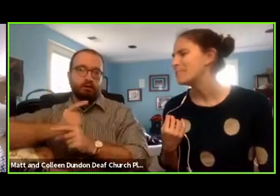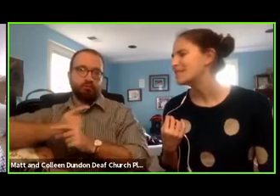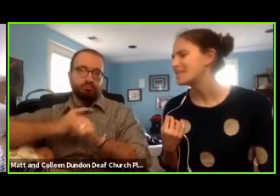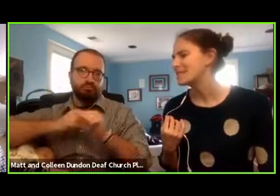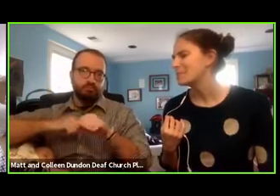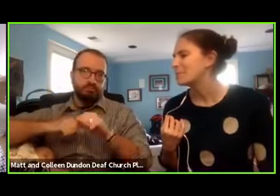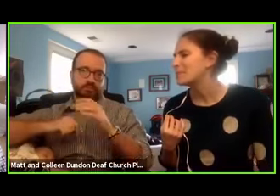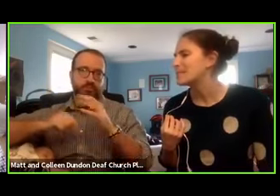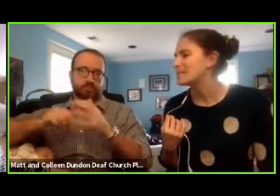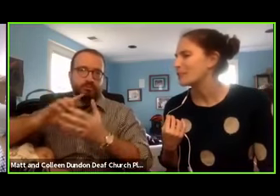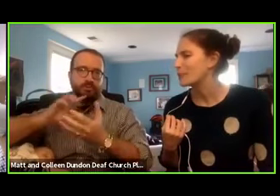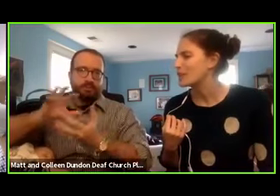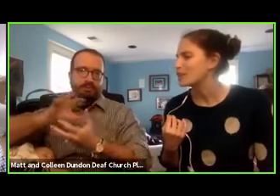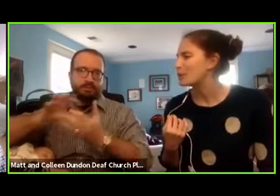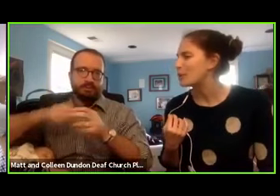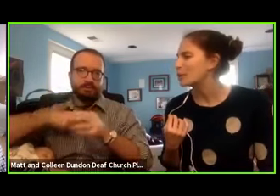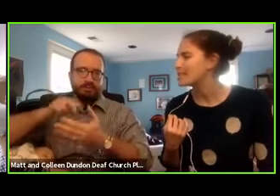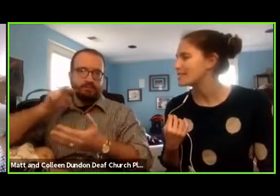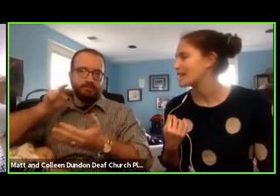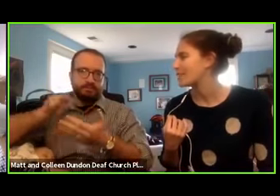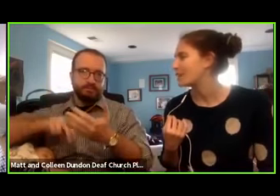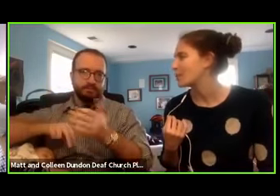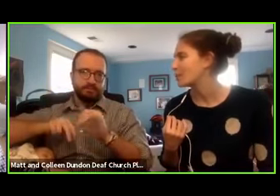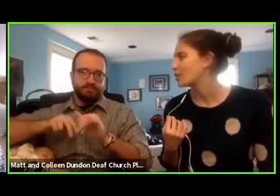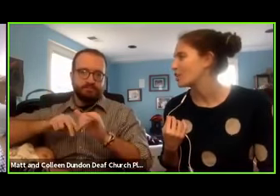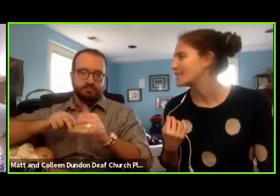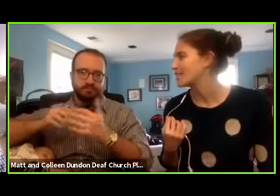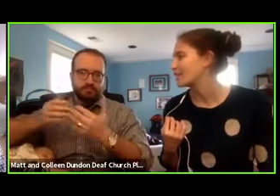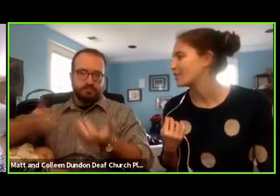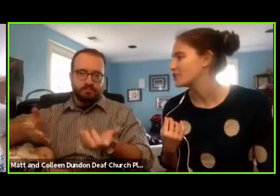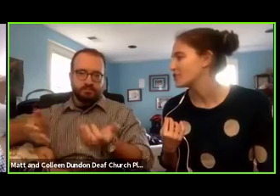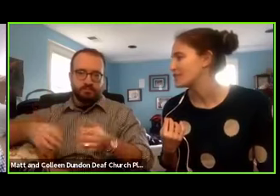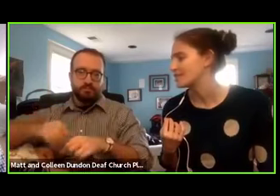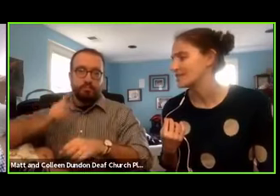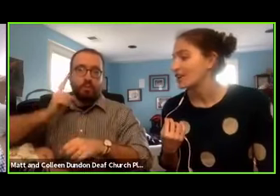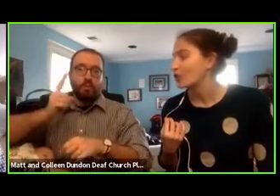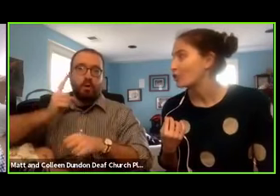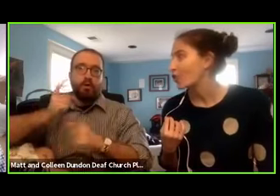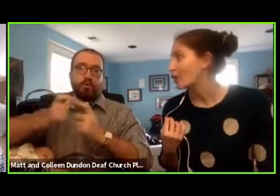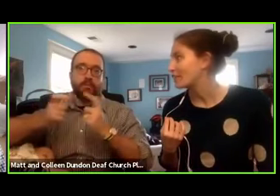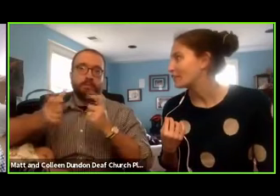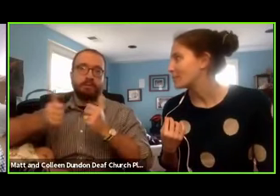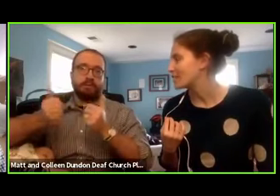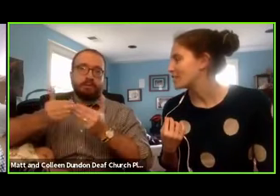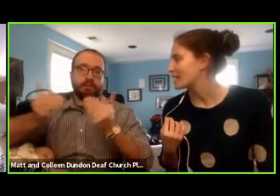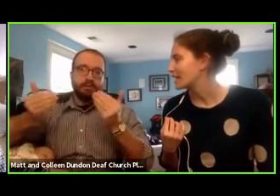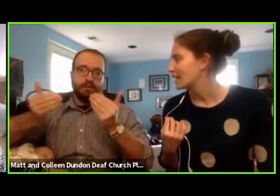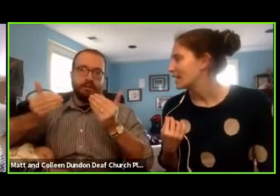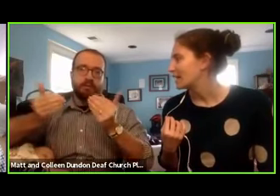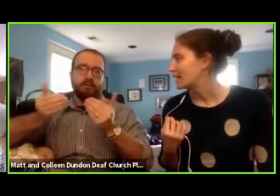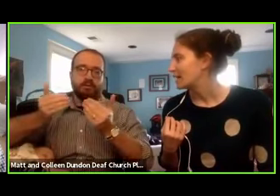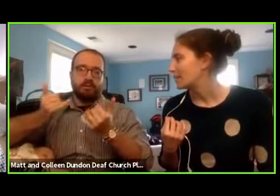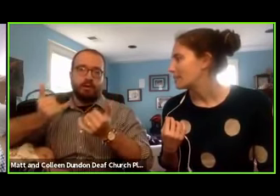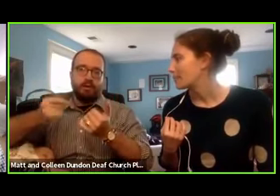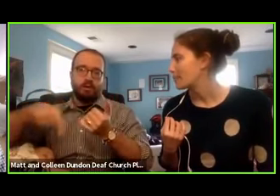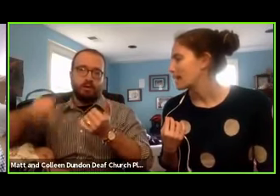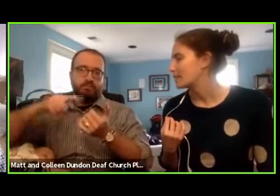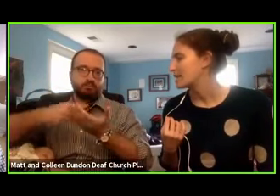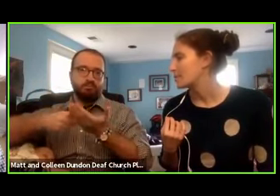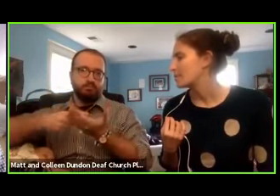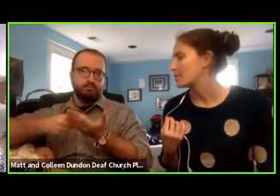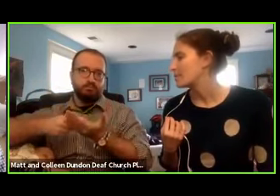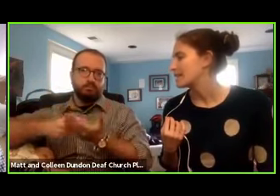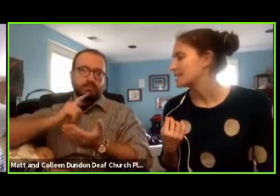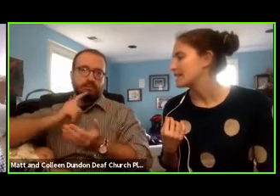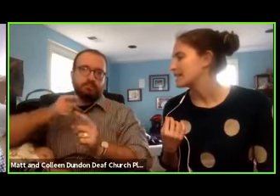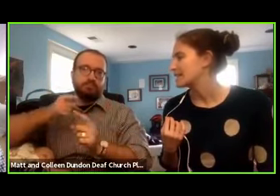misinformation posts that I've come across there of just wrong information. I